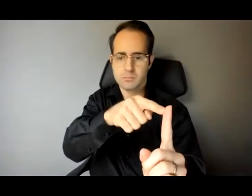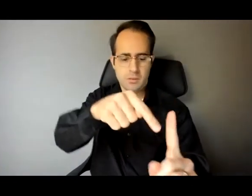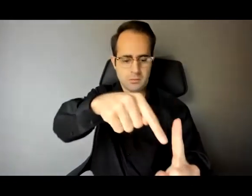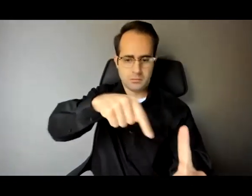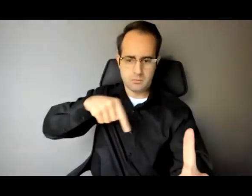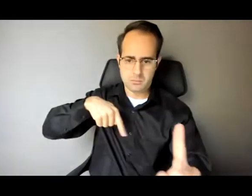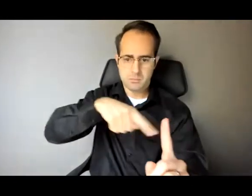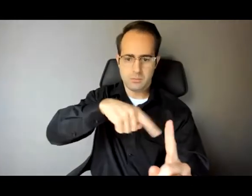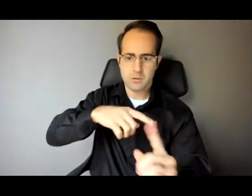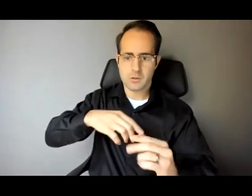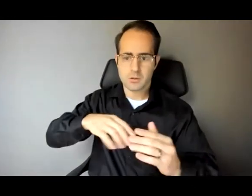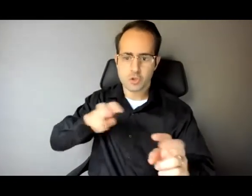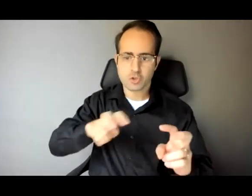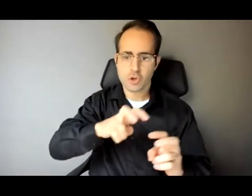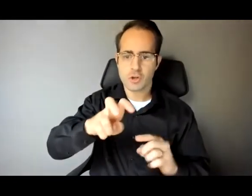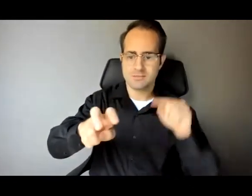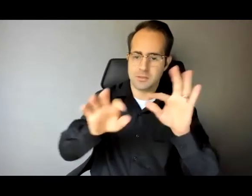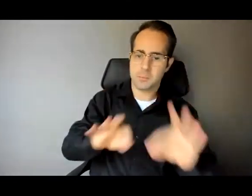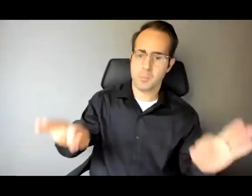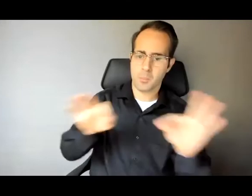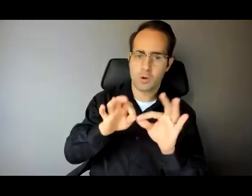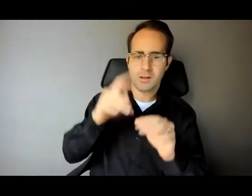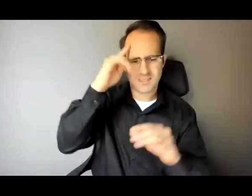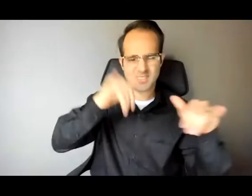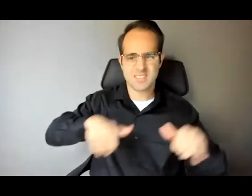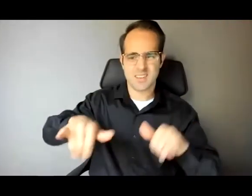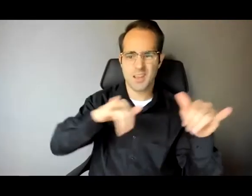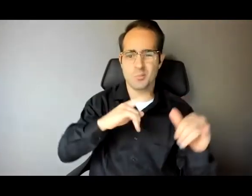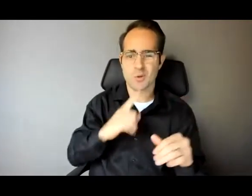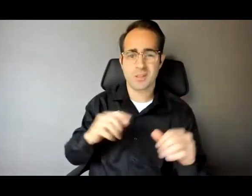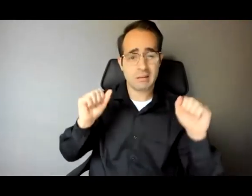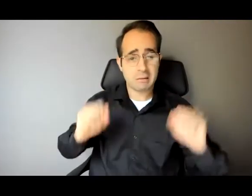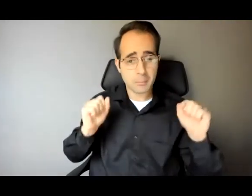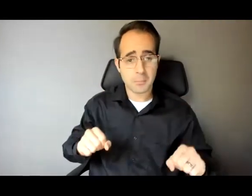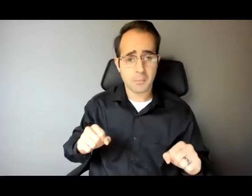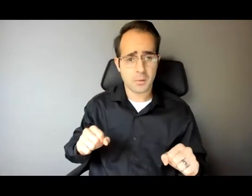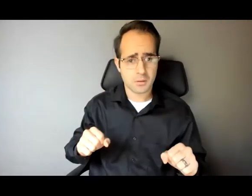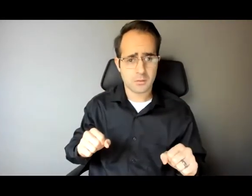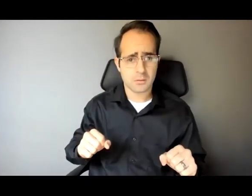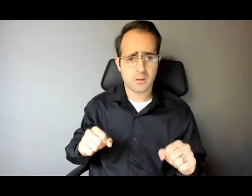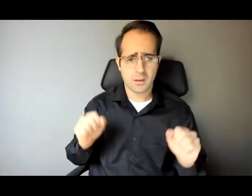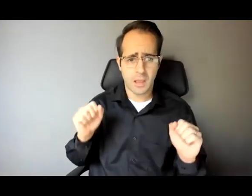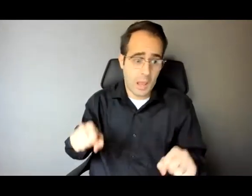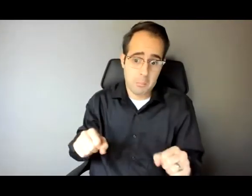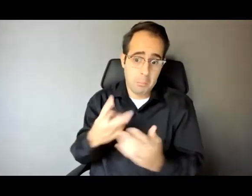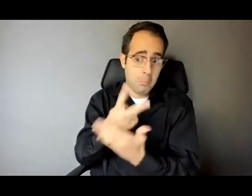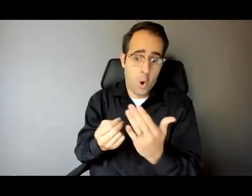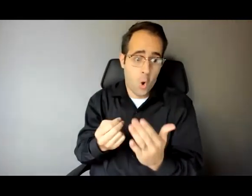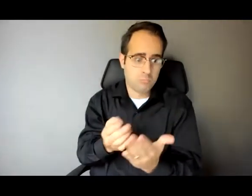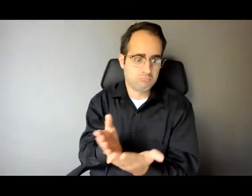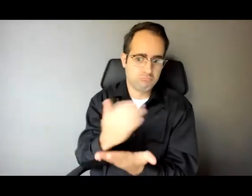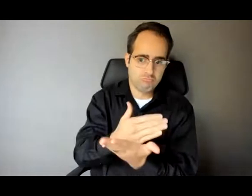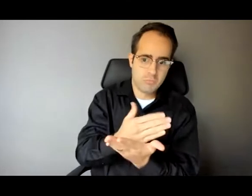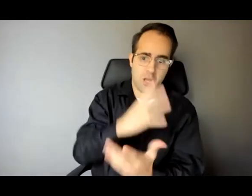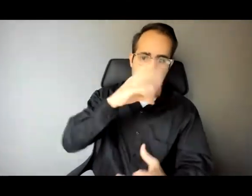capable of amazingly virtuous and tremendously immoral behavior. But I don't believe in